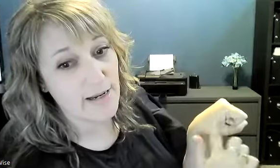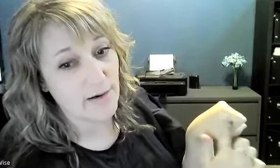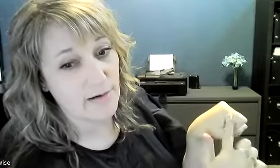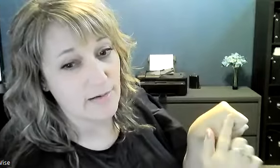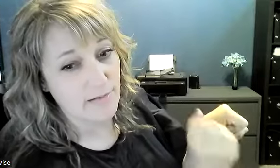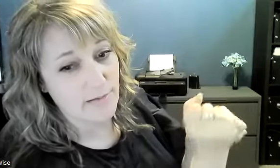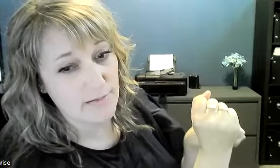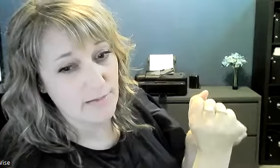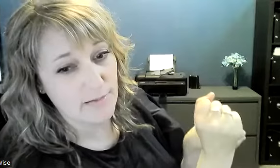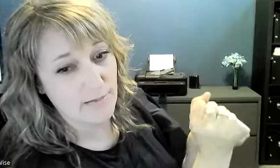here